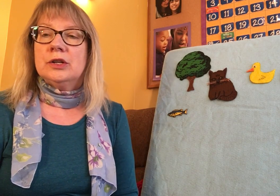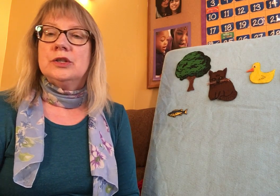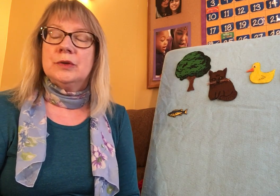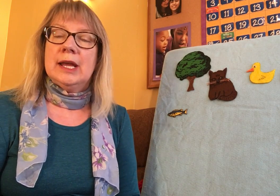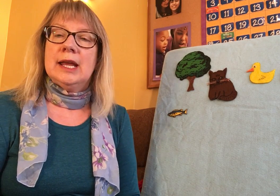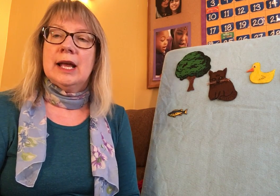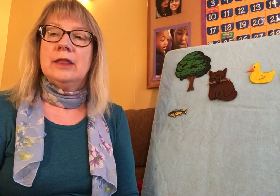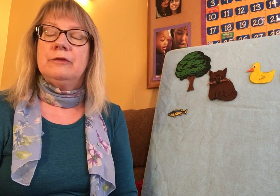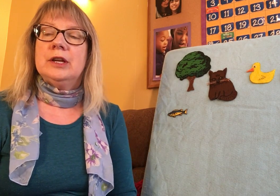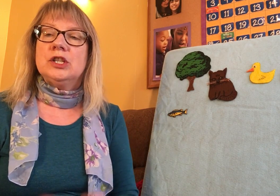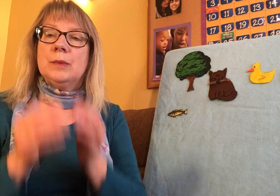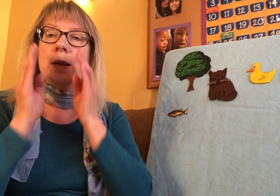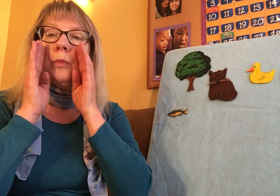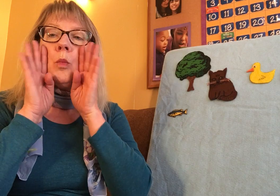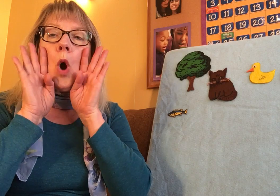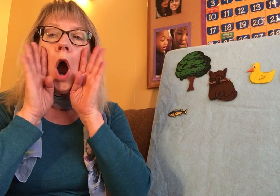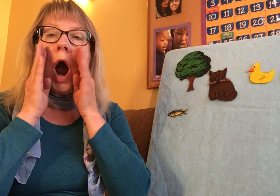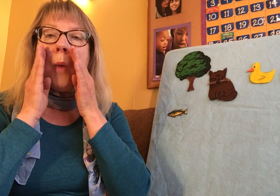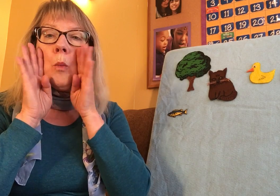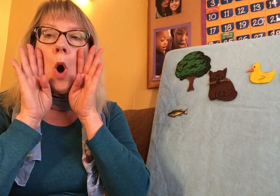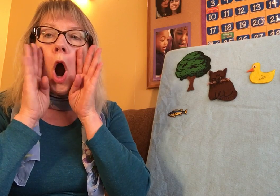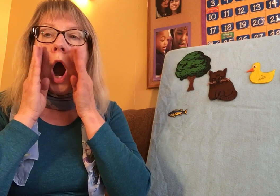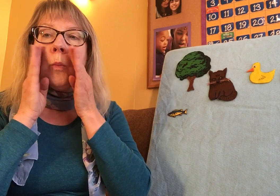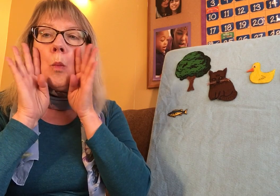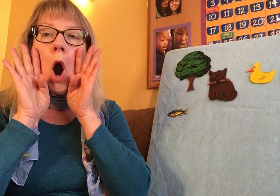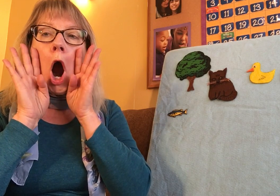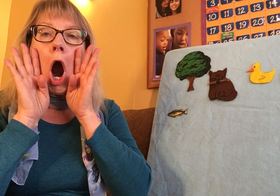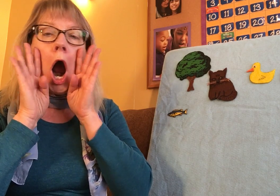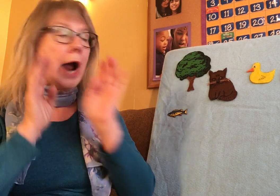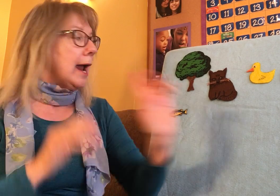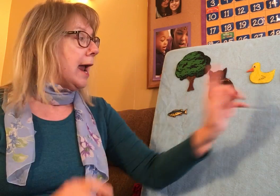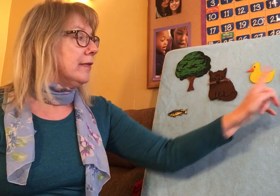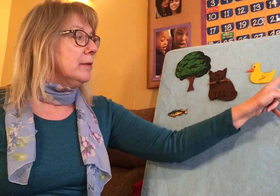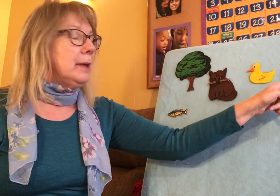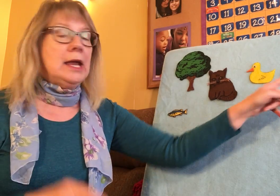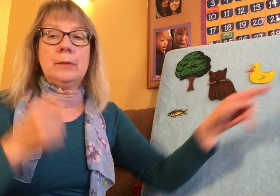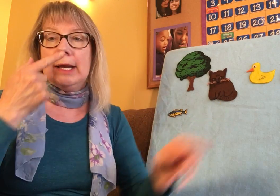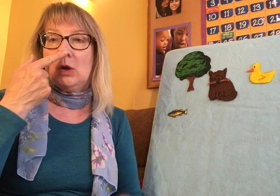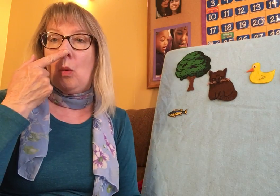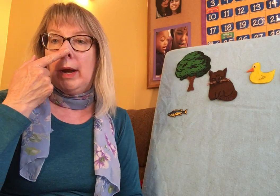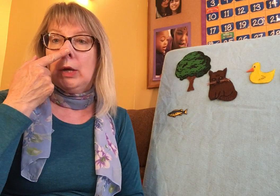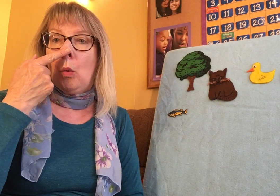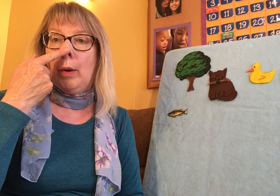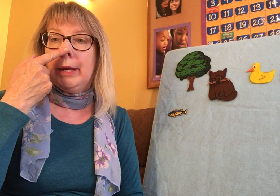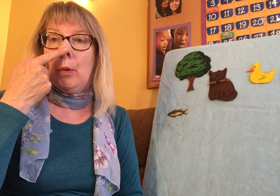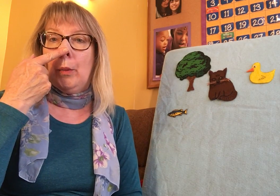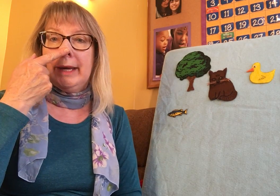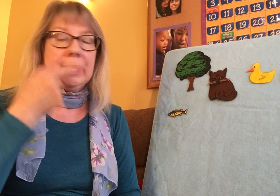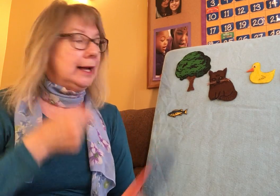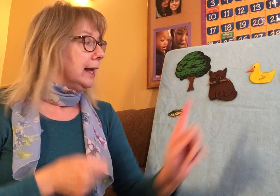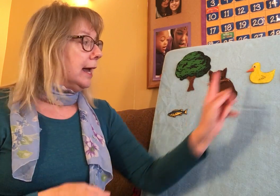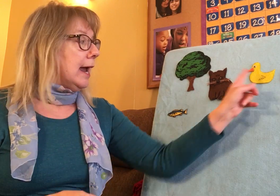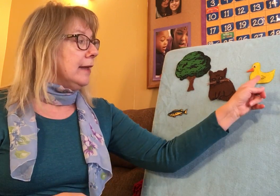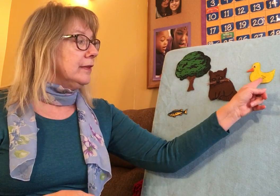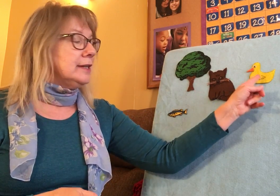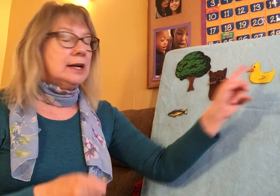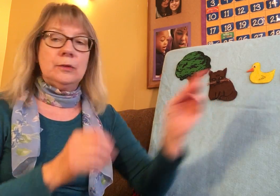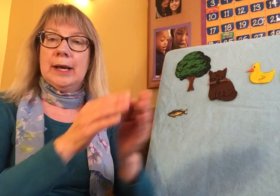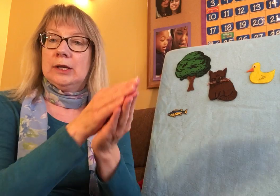tree. And the fish went oink, And the pig went oink, oink, oink. And the duck went